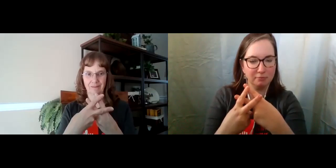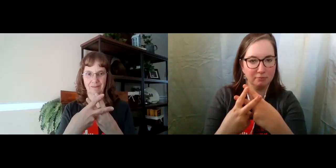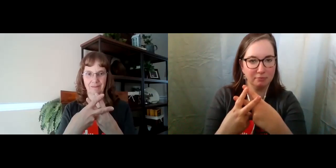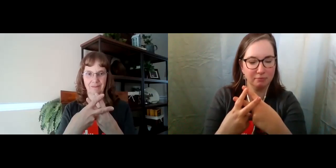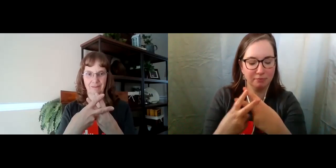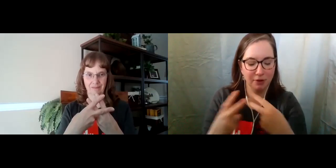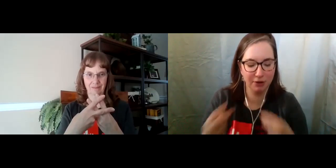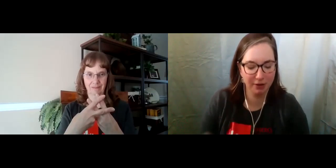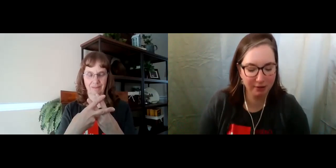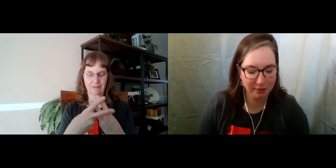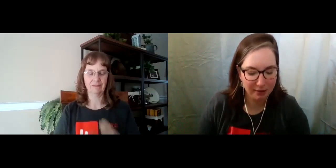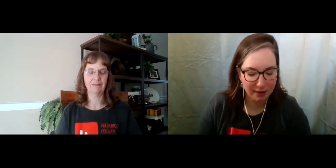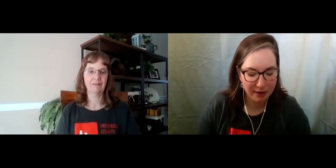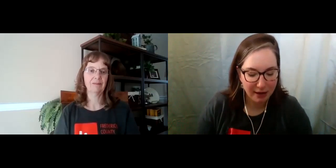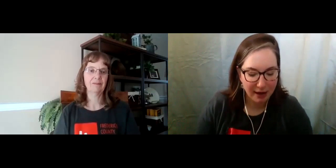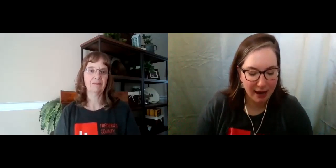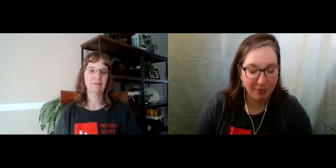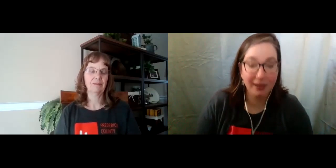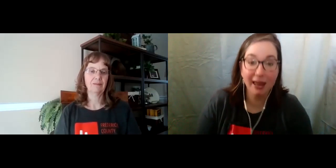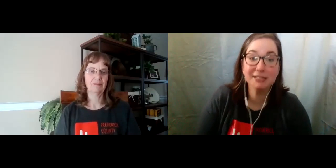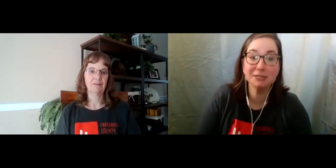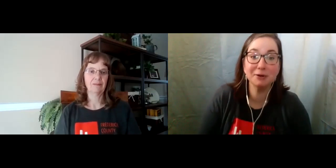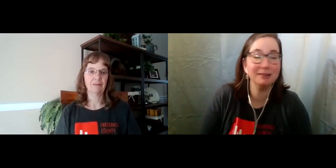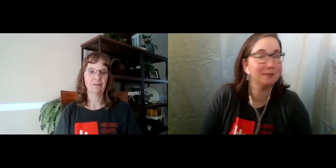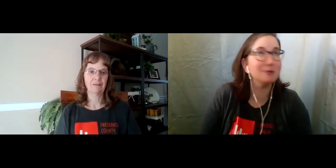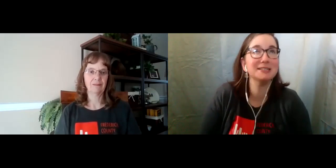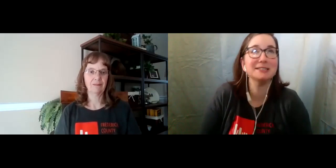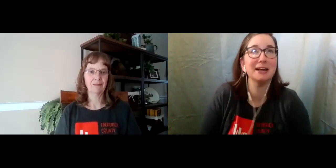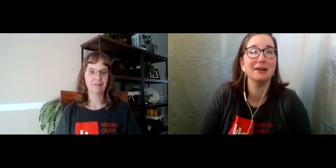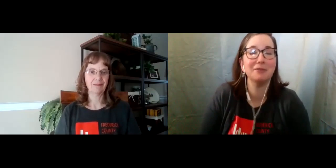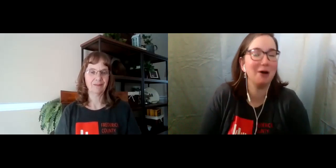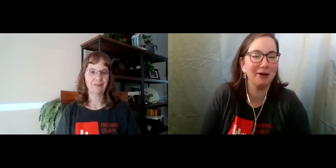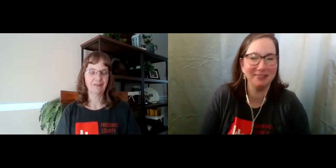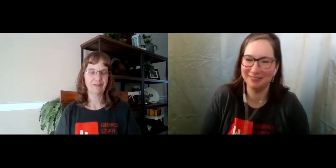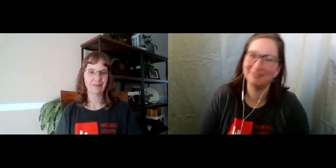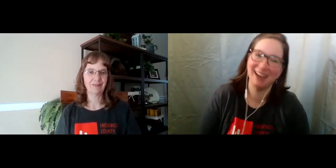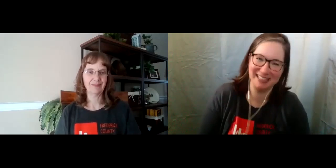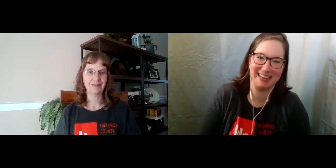Very good. And the last one, the most exciting of them all, vaccine.